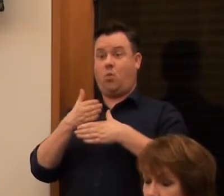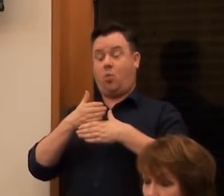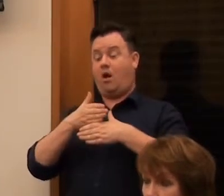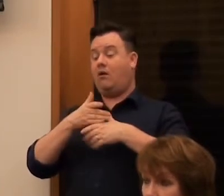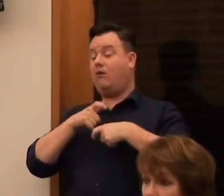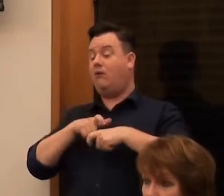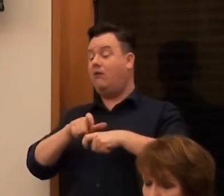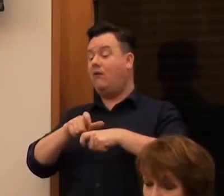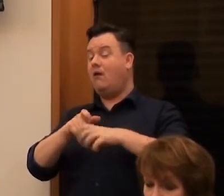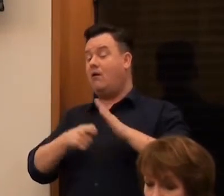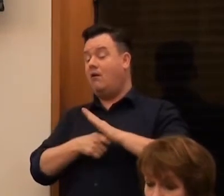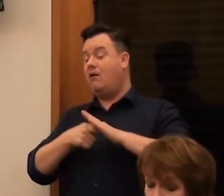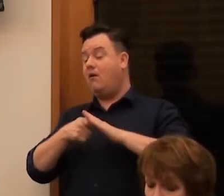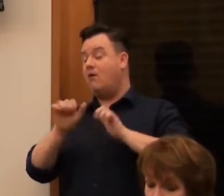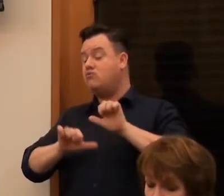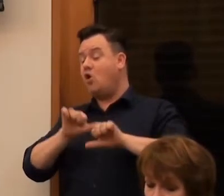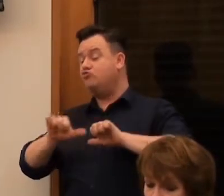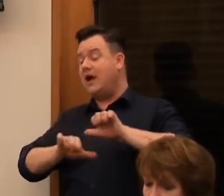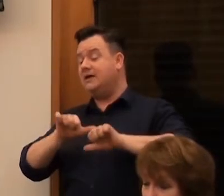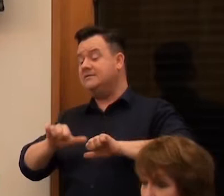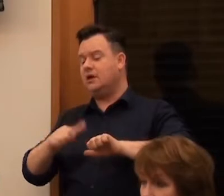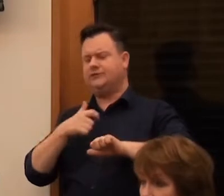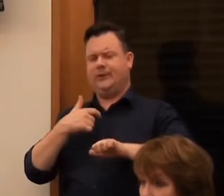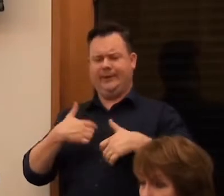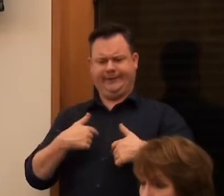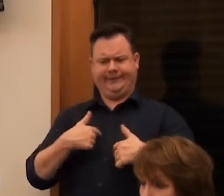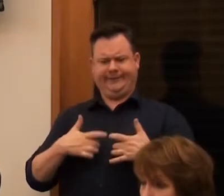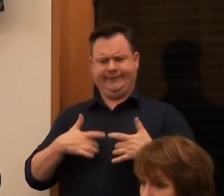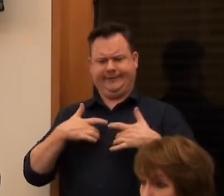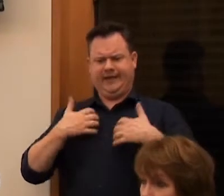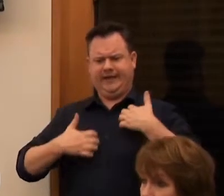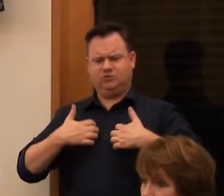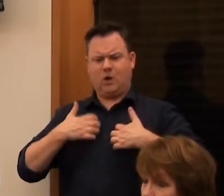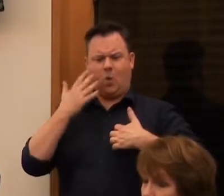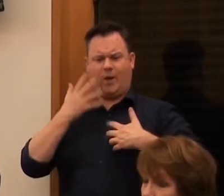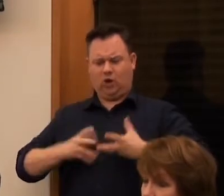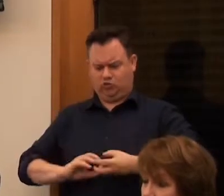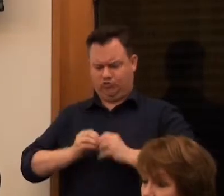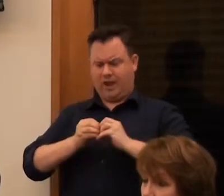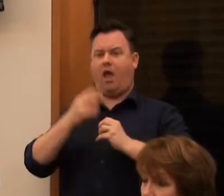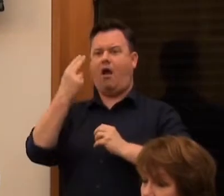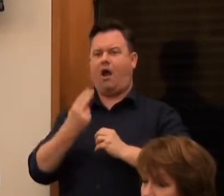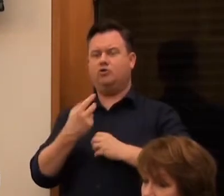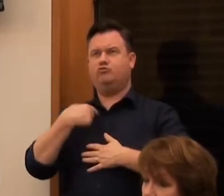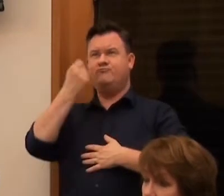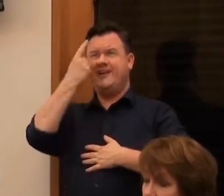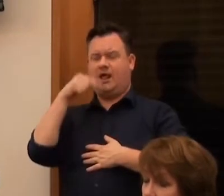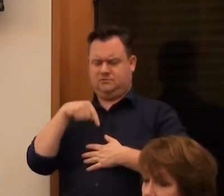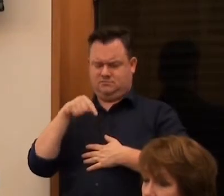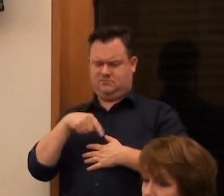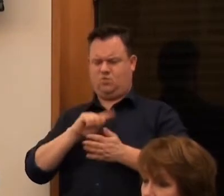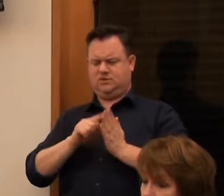And so it was kind of interesting how, it's only when you make a work of art that you really don't realize what it's about.